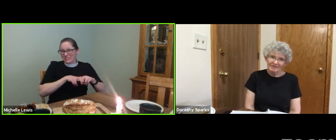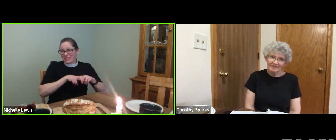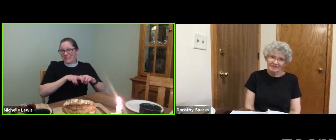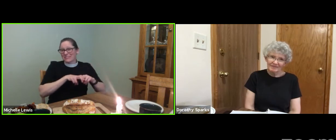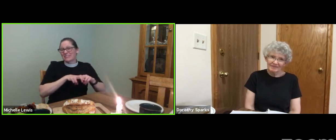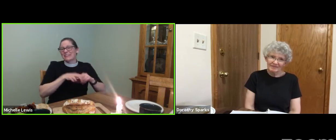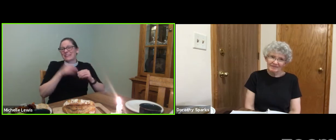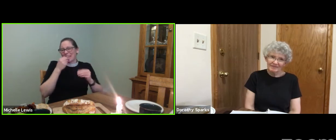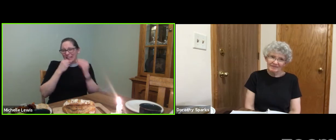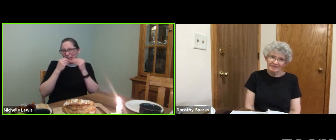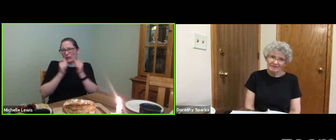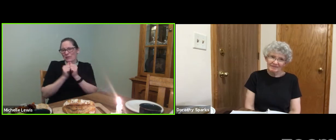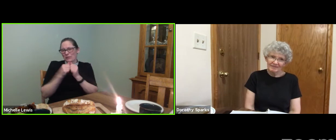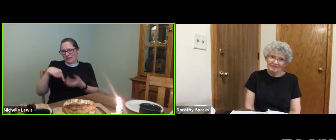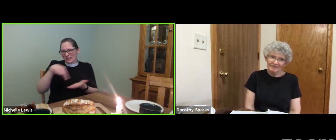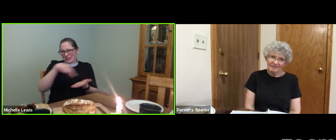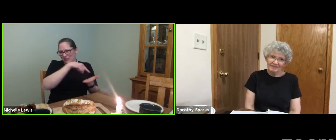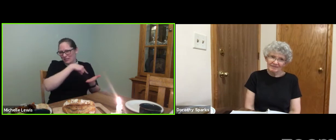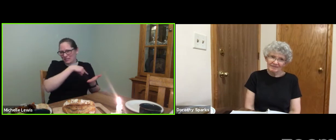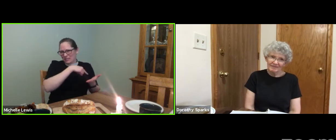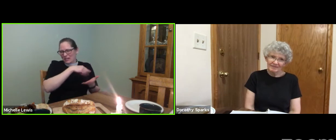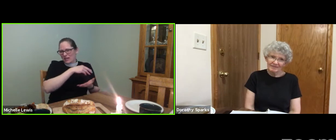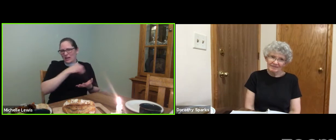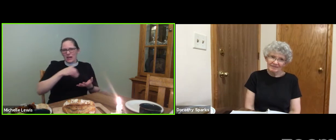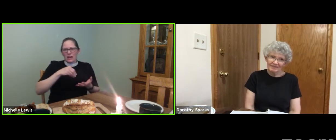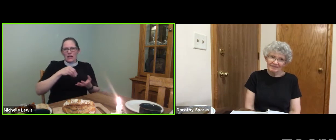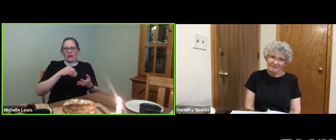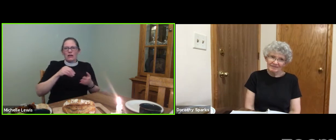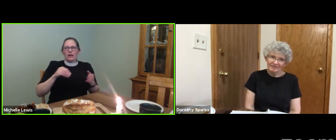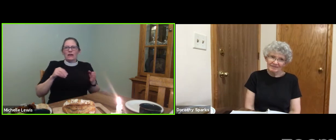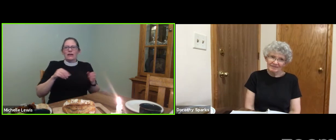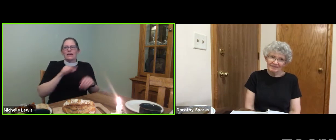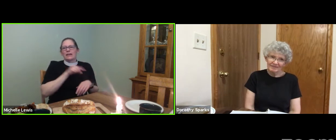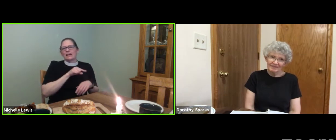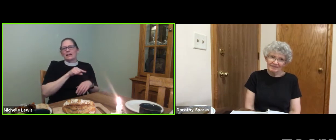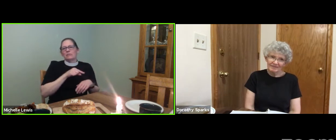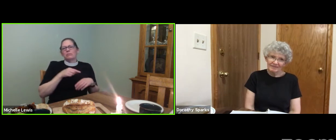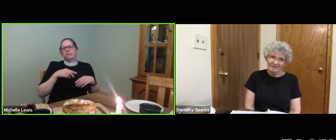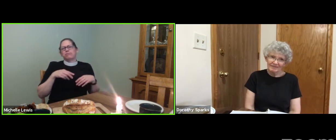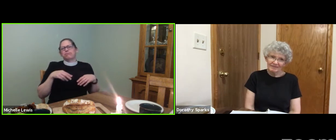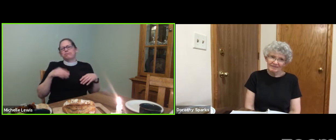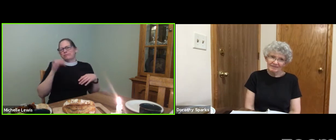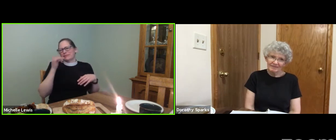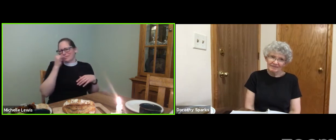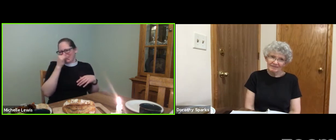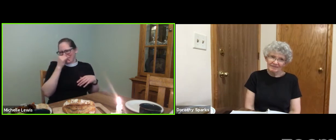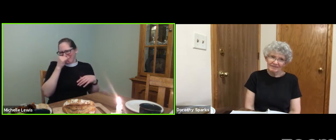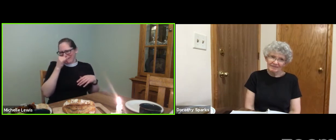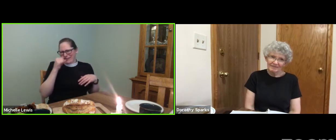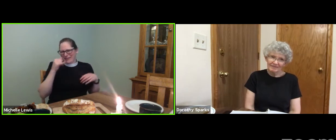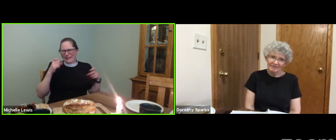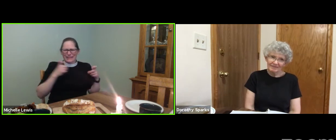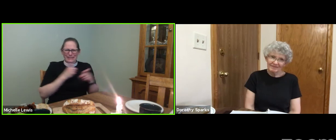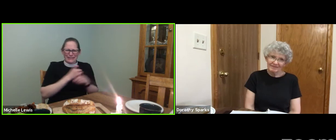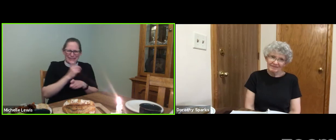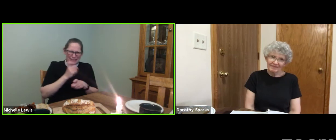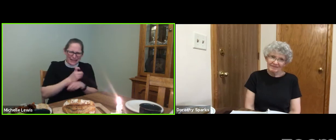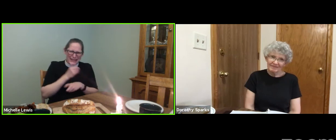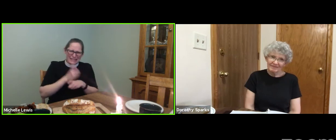us. He ate with us. And he was so, so silly. He teased